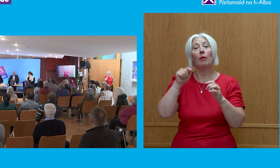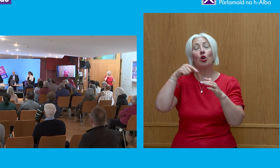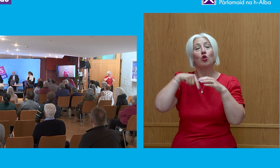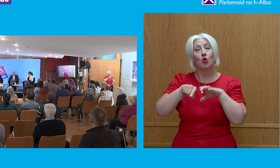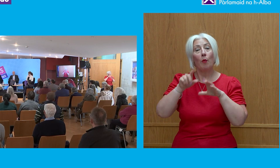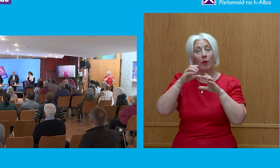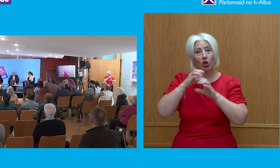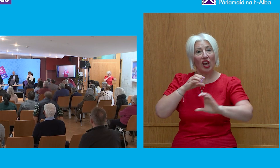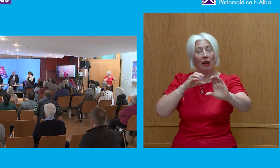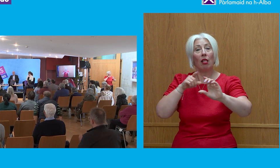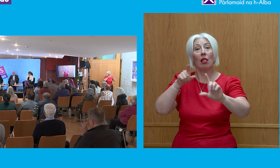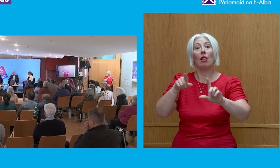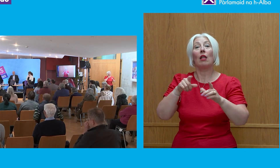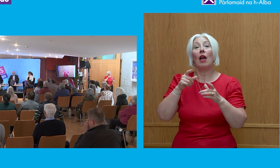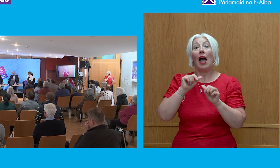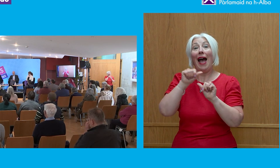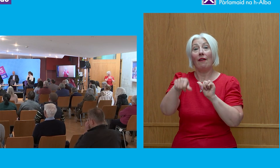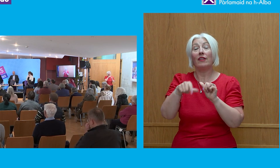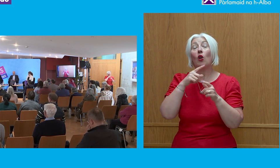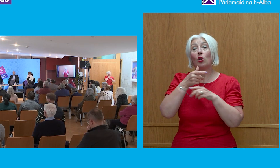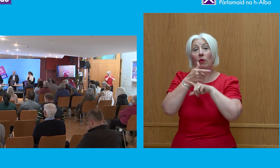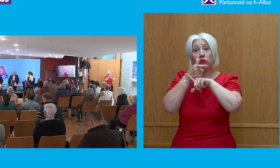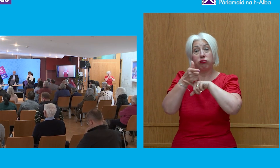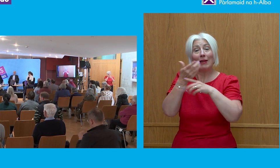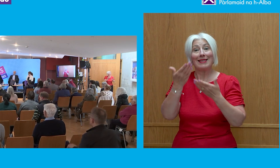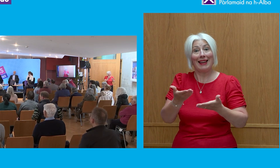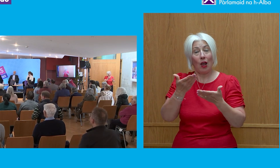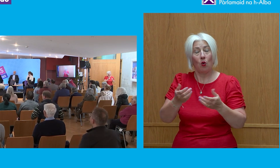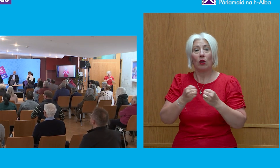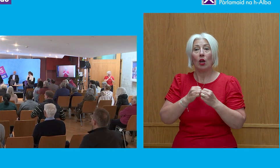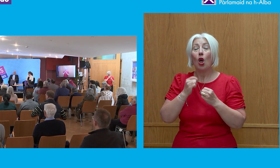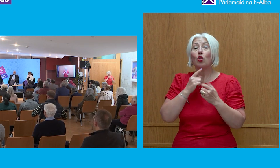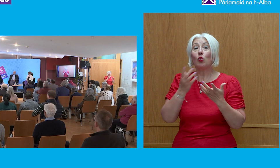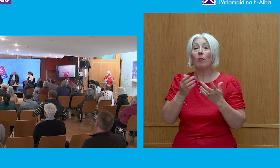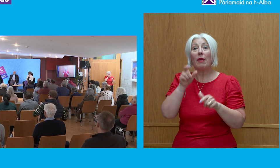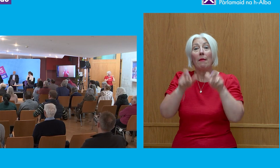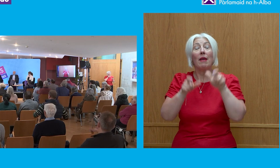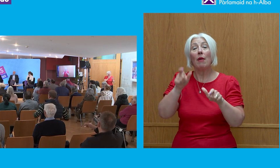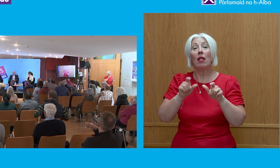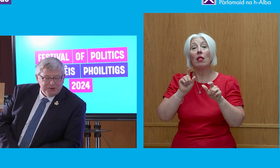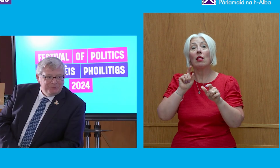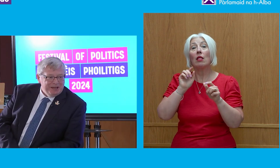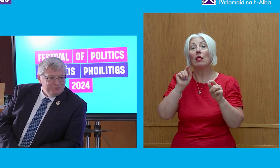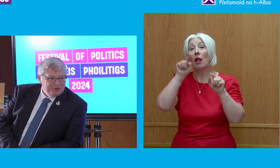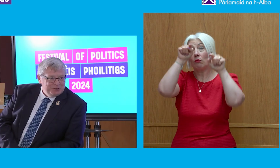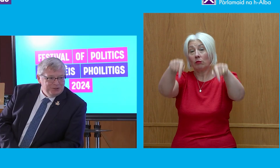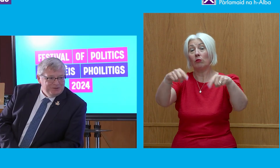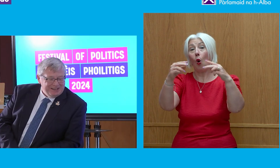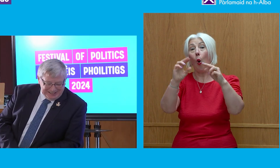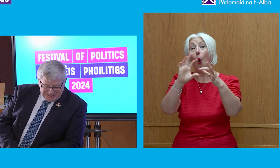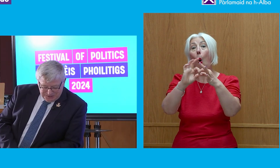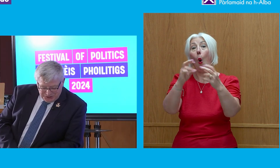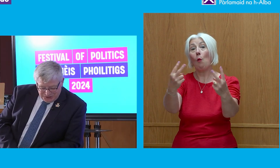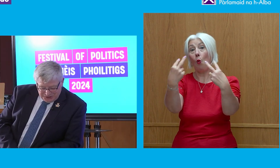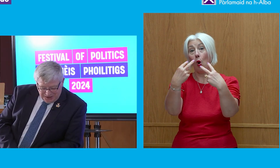It is actually being broadcast now, so there are many, many people watching on. So, without further ado,